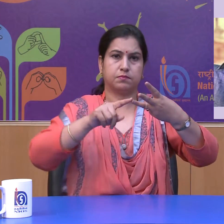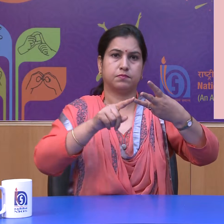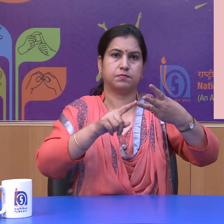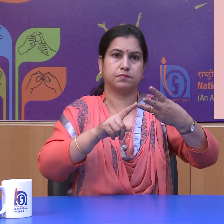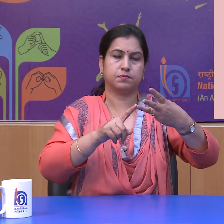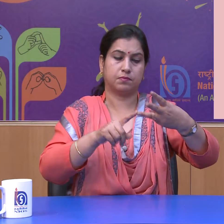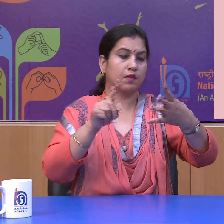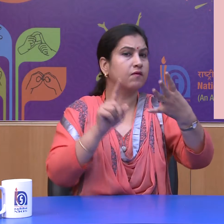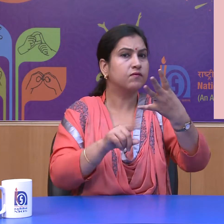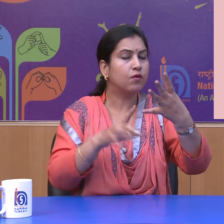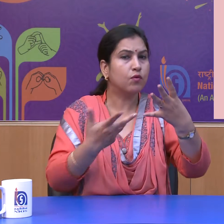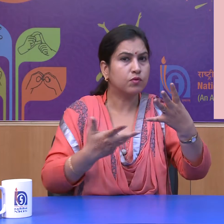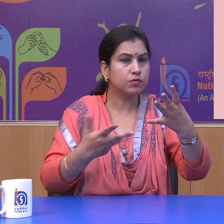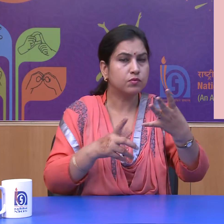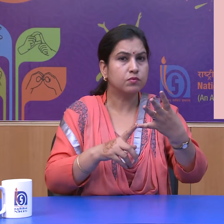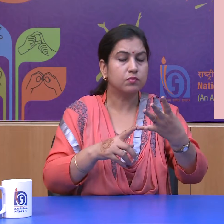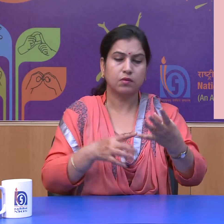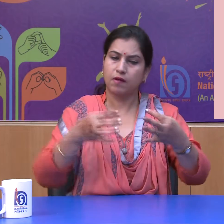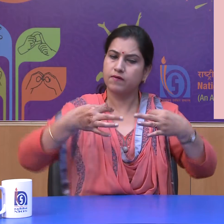Fourth is right to freedom of religion.